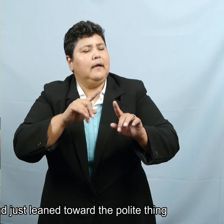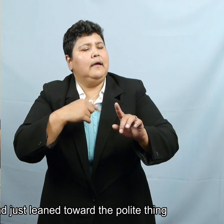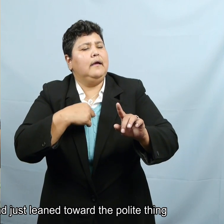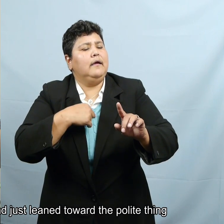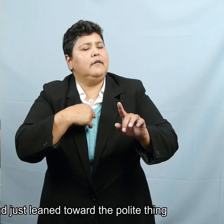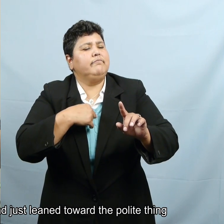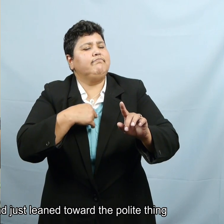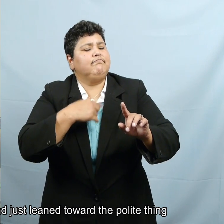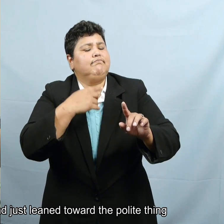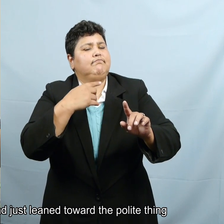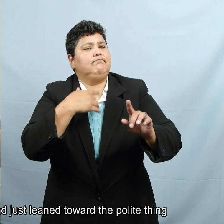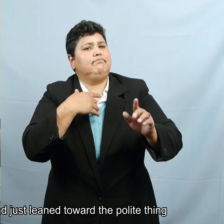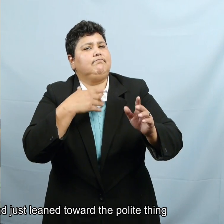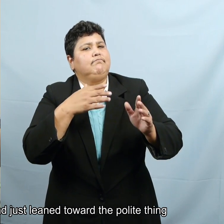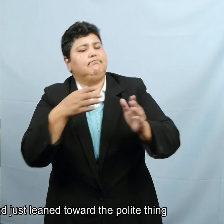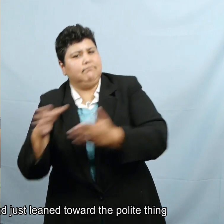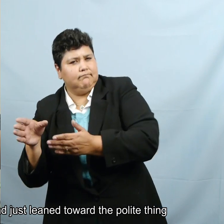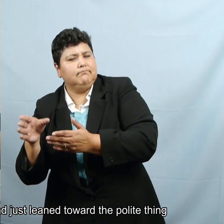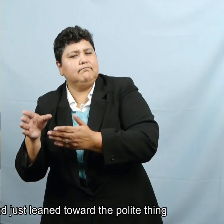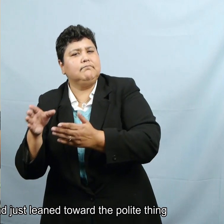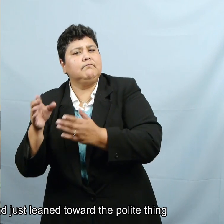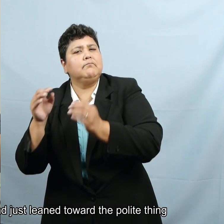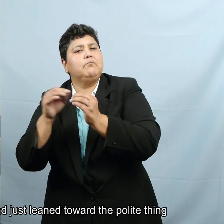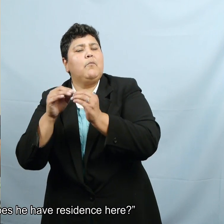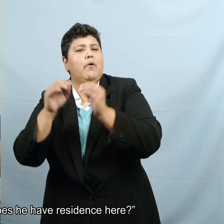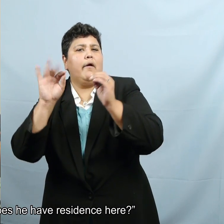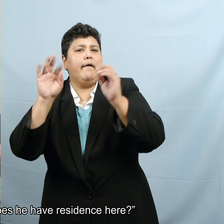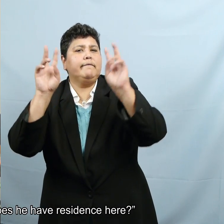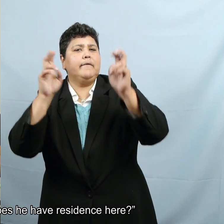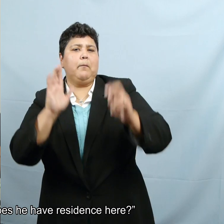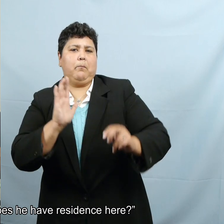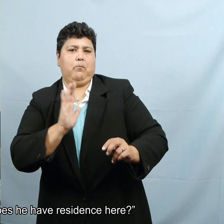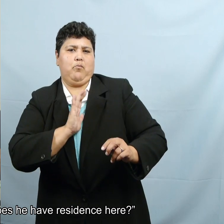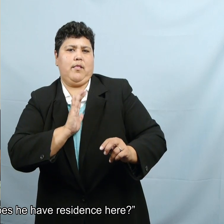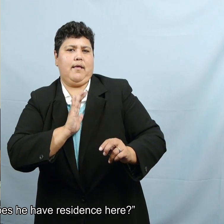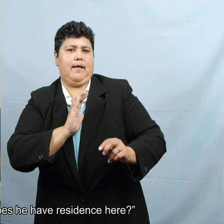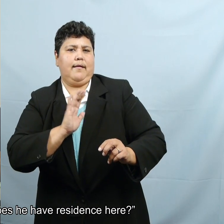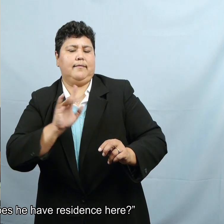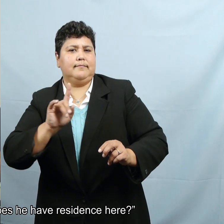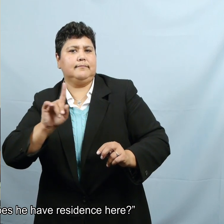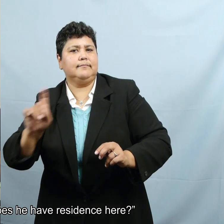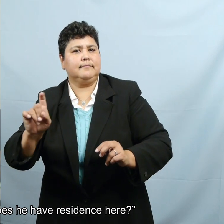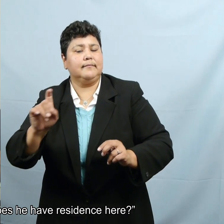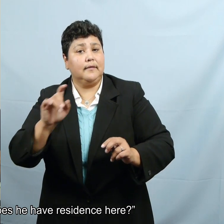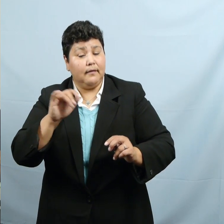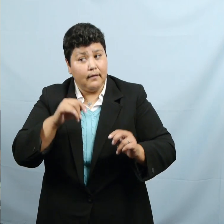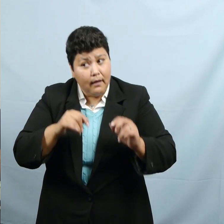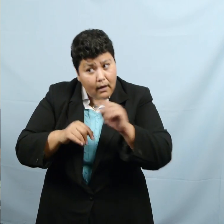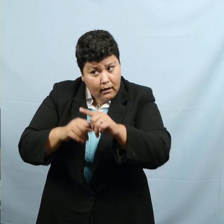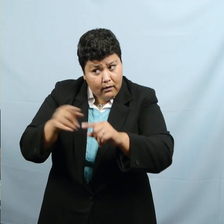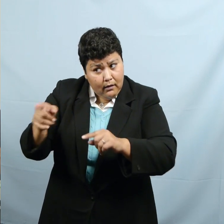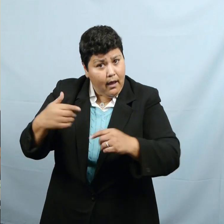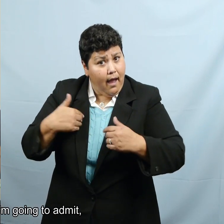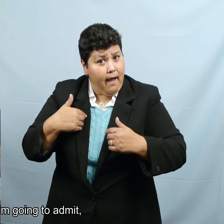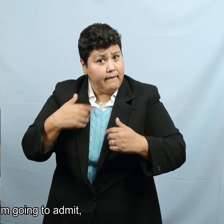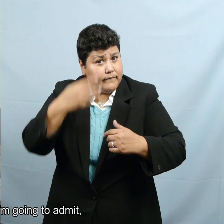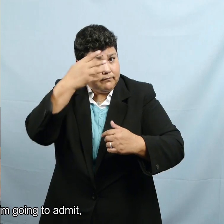leaned towards the polite thing and say, does he have residence here?